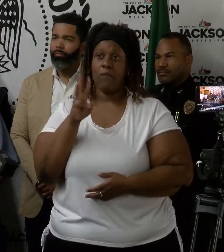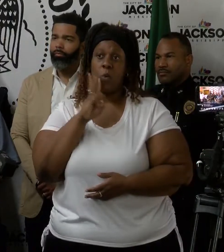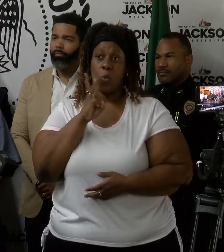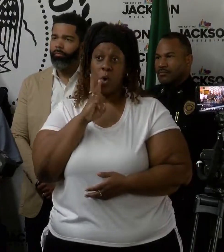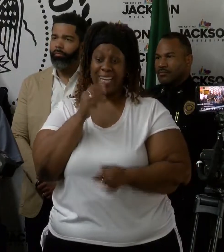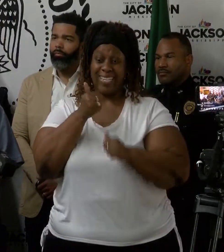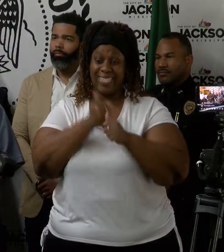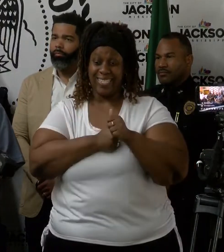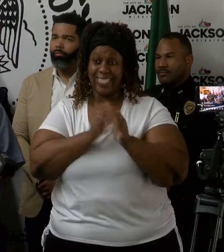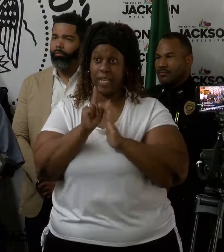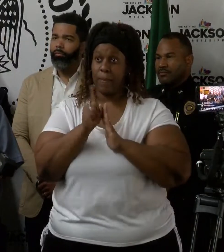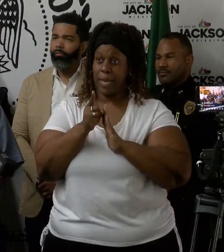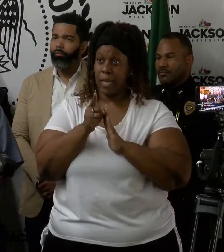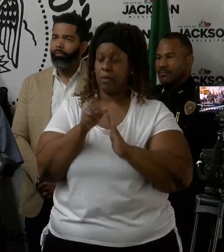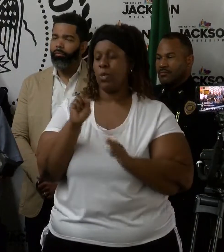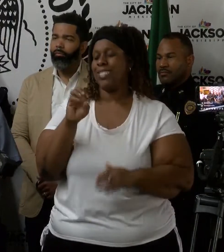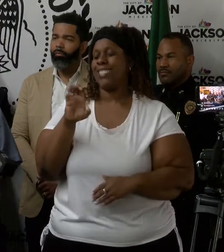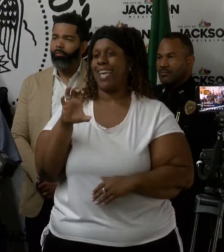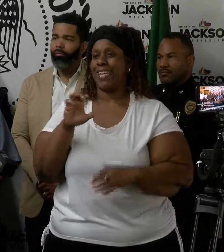second.